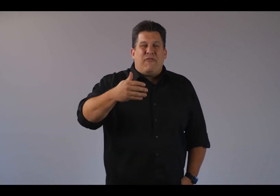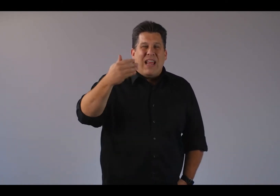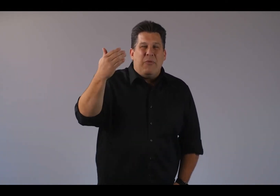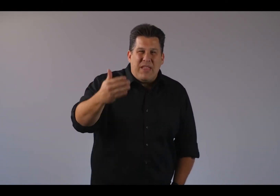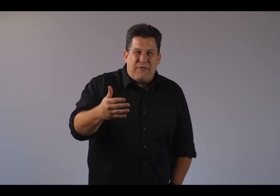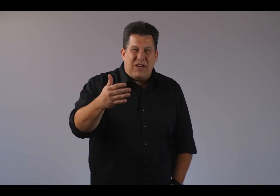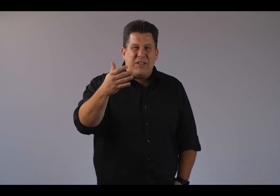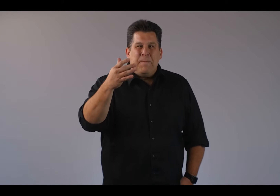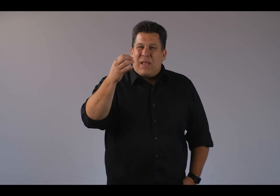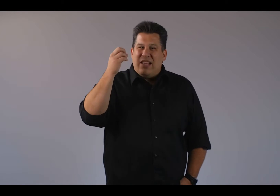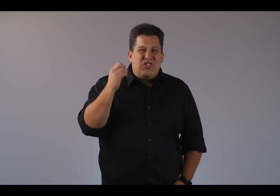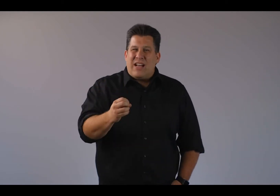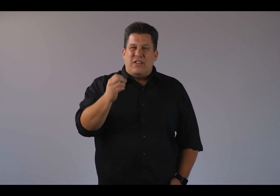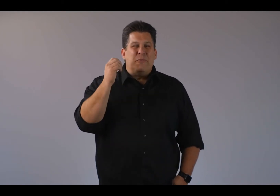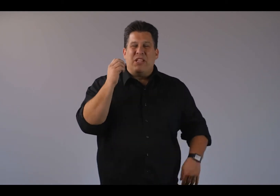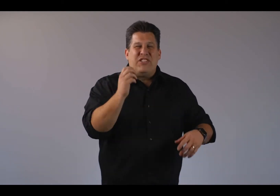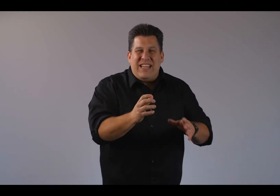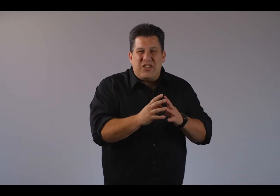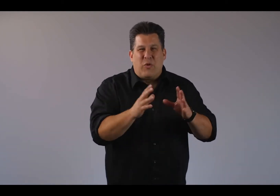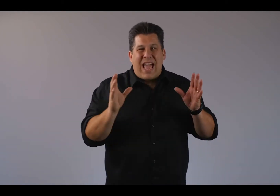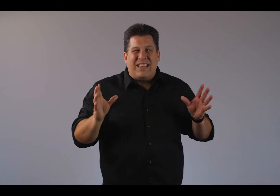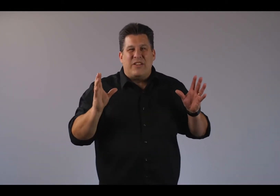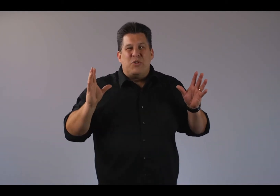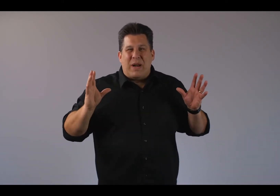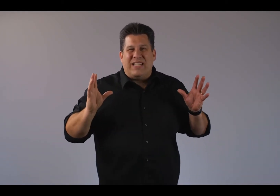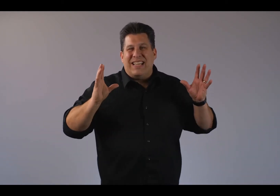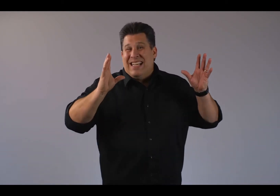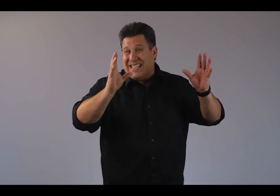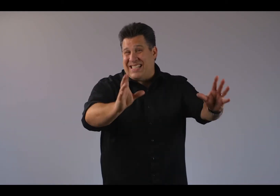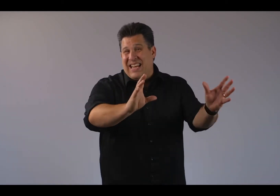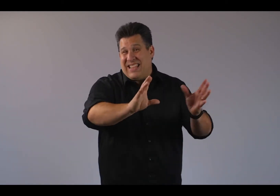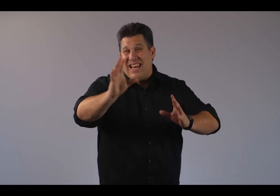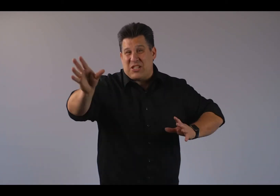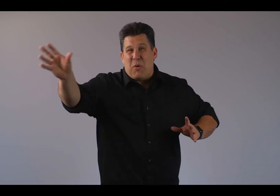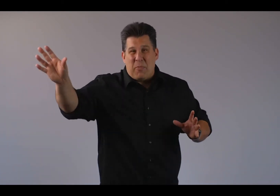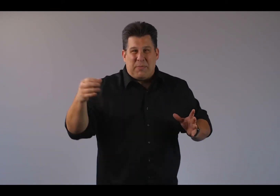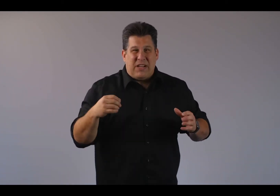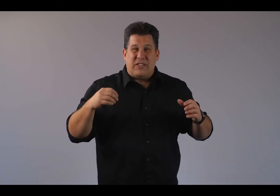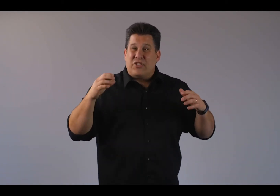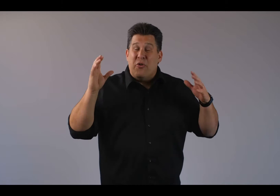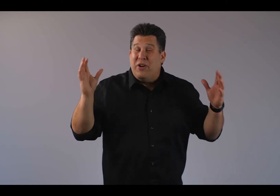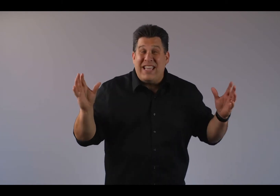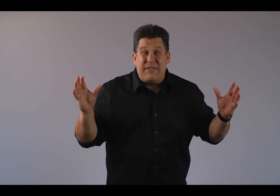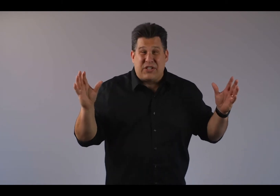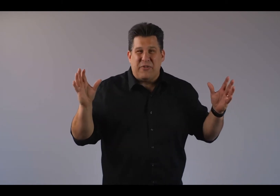finally, when they finished and exhausted from such tedious work, Edison was ready to send the next bulb upstairs. And so who did he give it to?